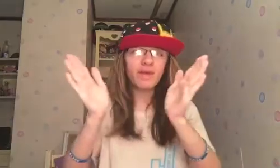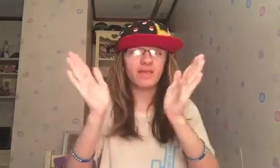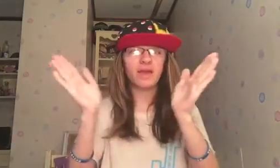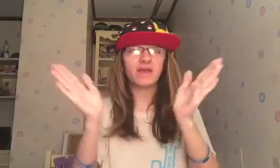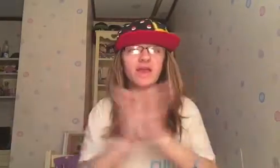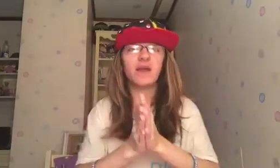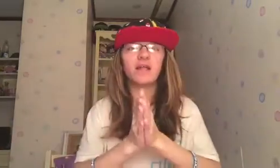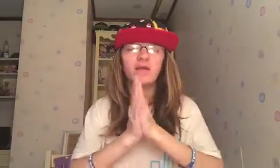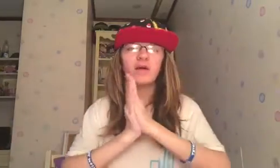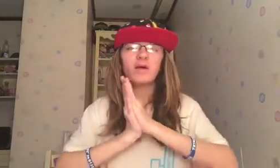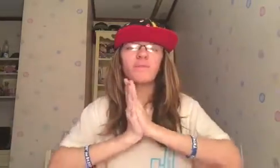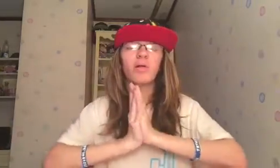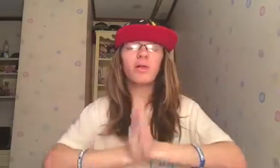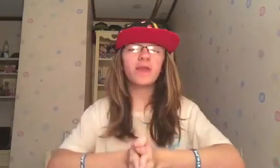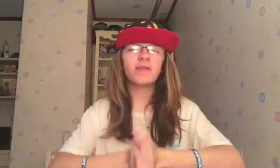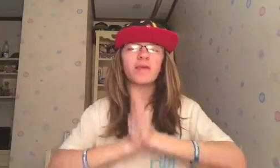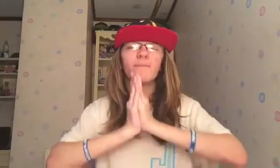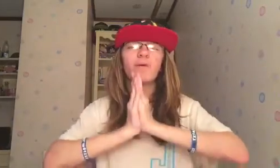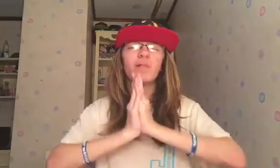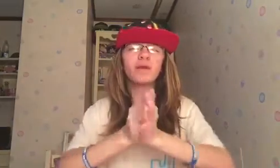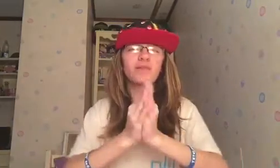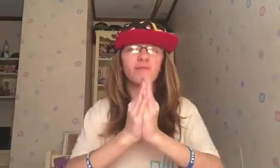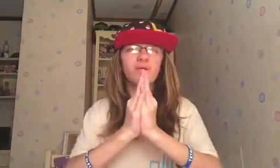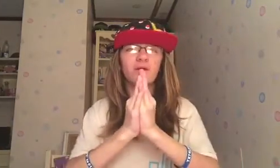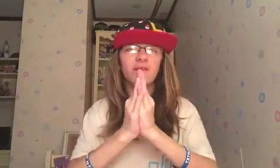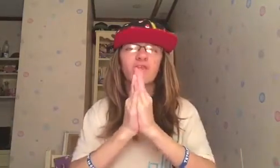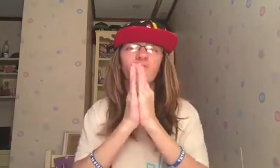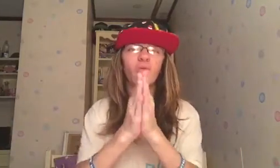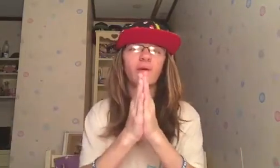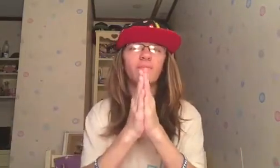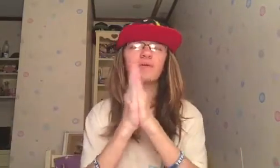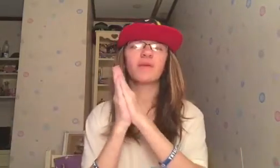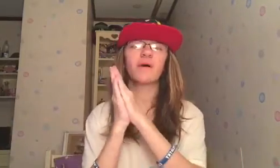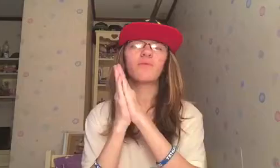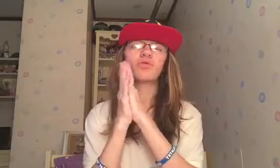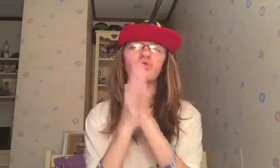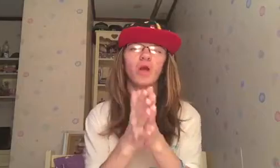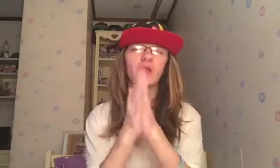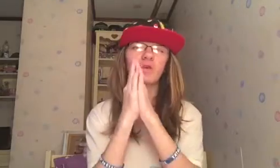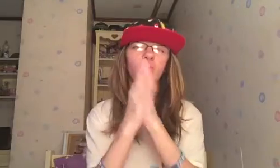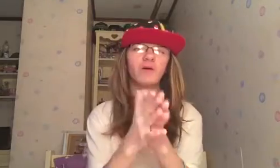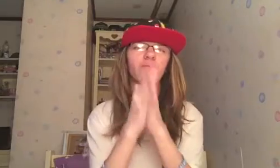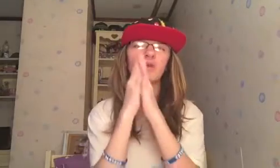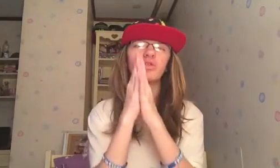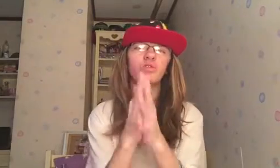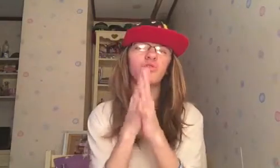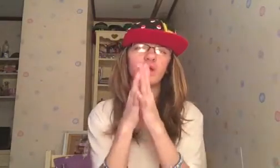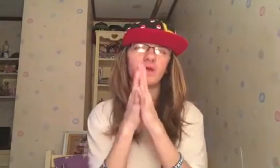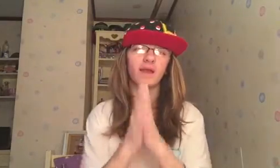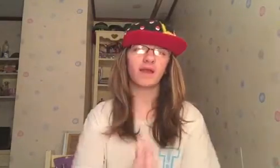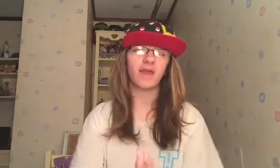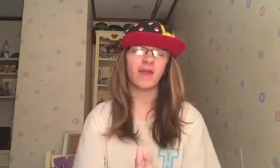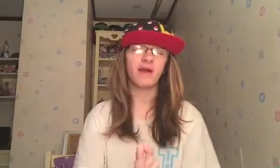as I can. Please, please give me your guys' phone numbers. And, I will try to call you as soon as I can.